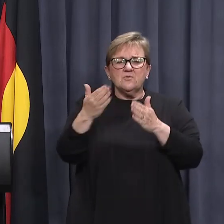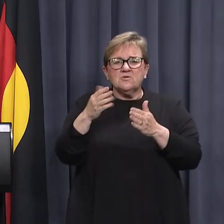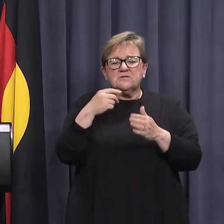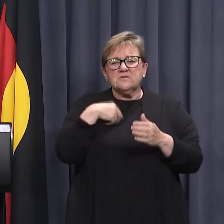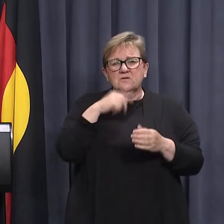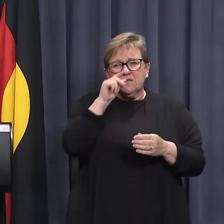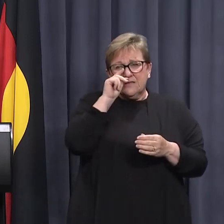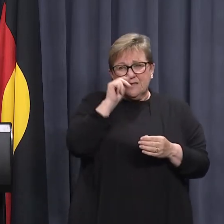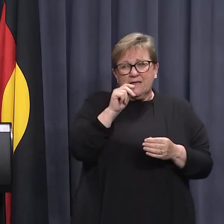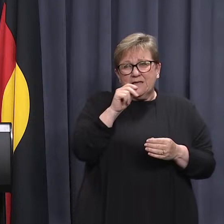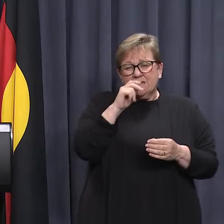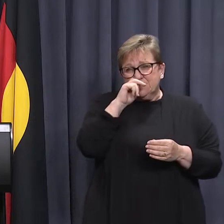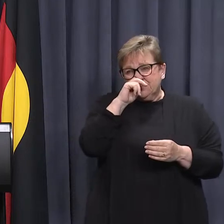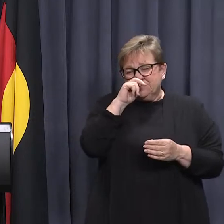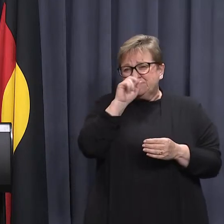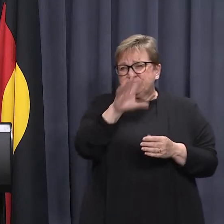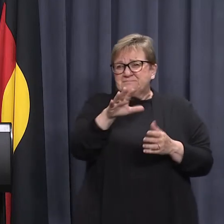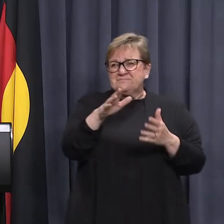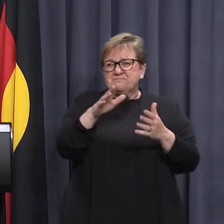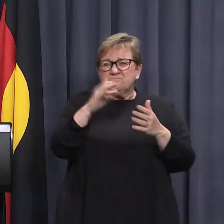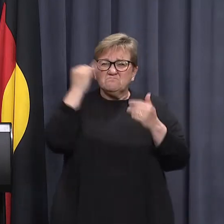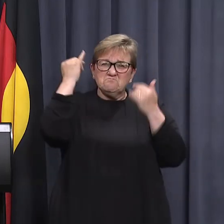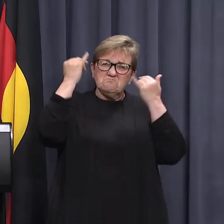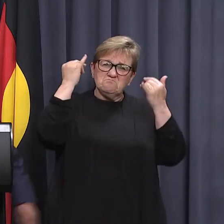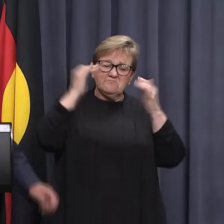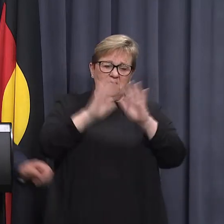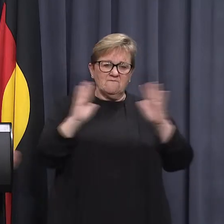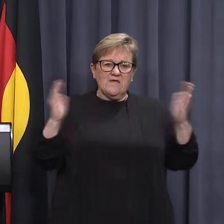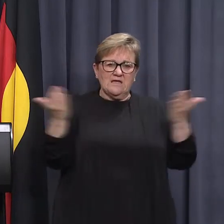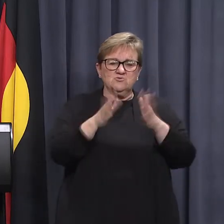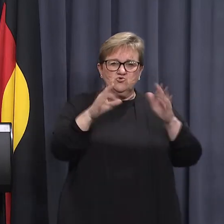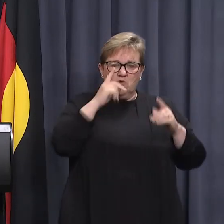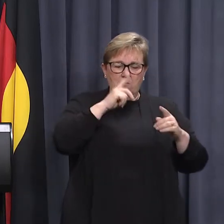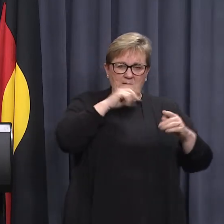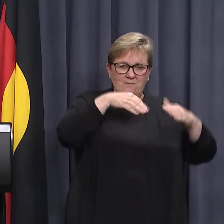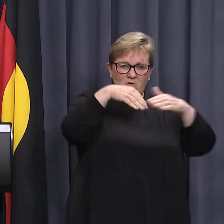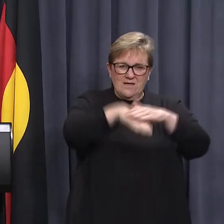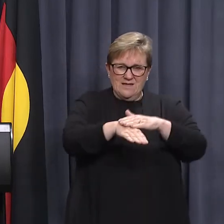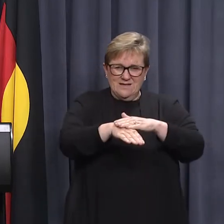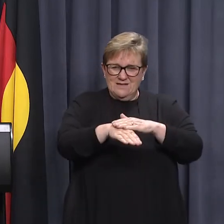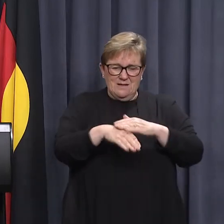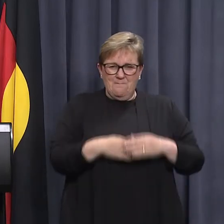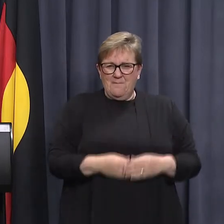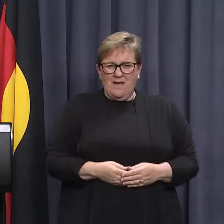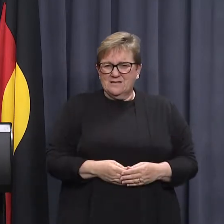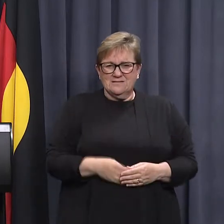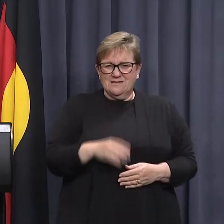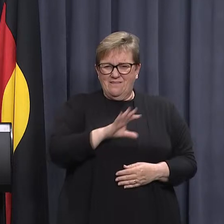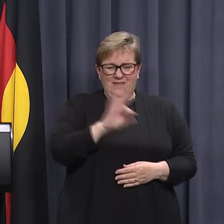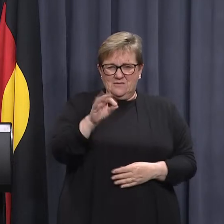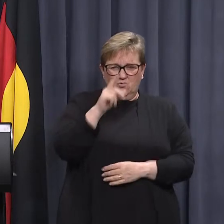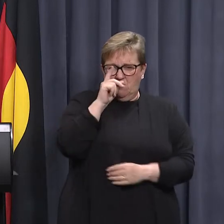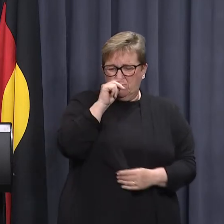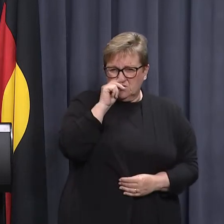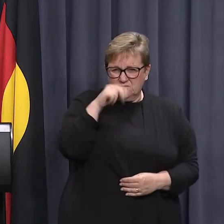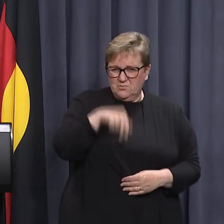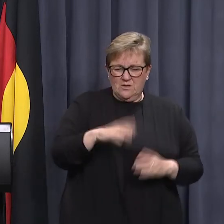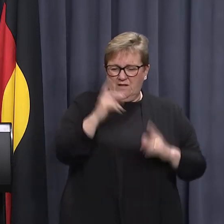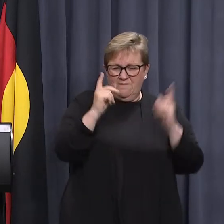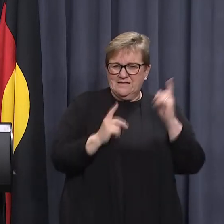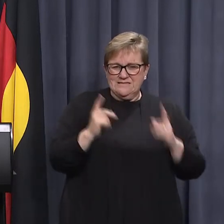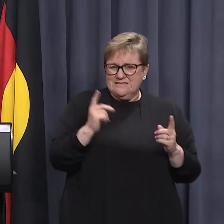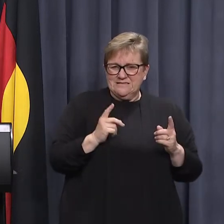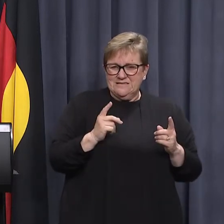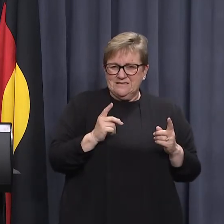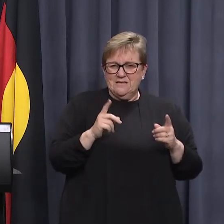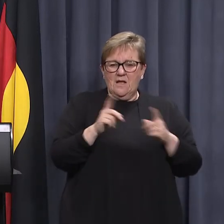sort of put an imaginary fence around to stop people going in, we're not going to have that possibility here in the city or